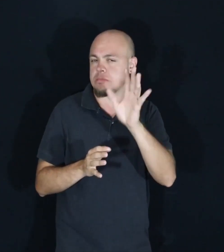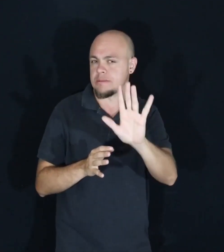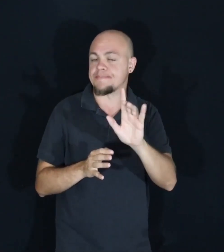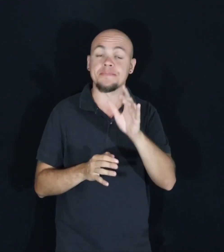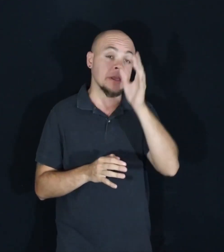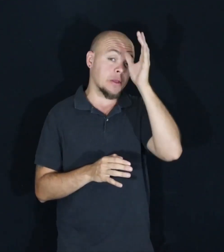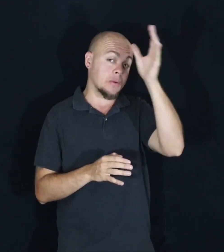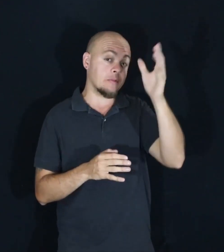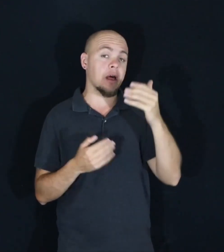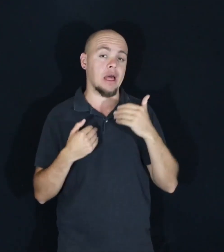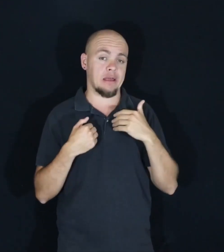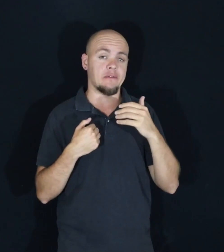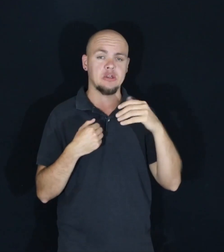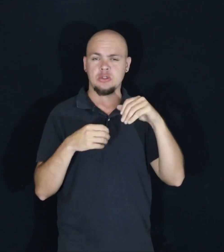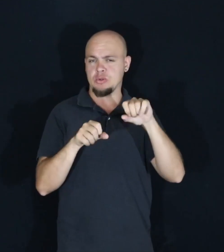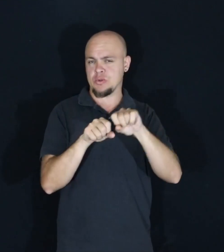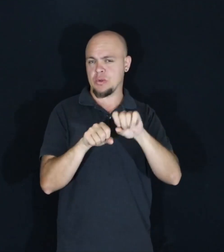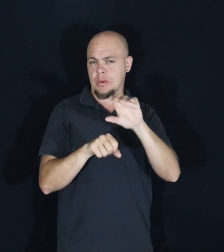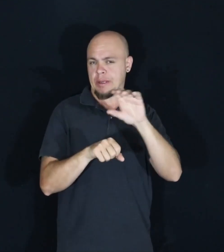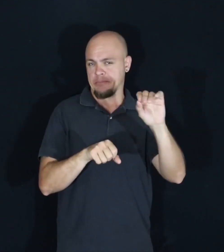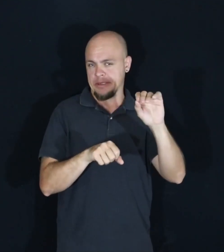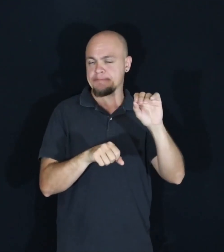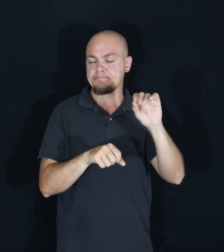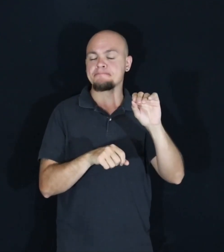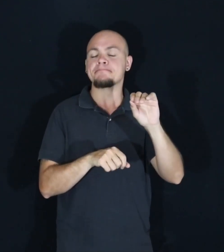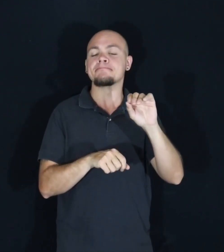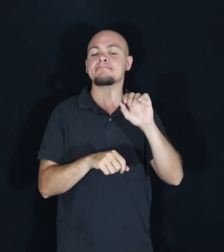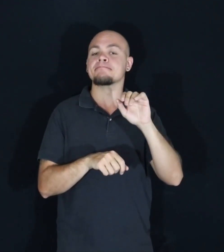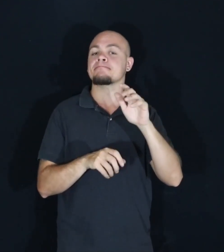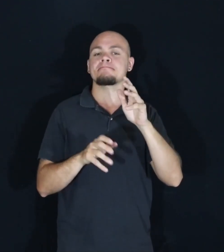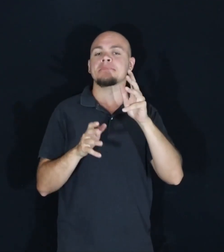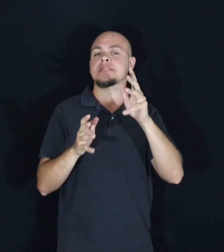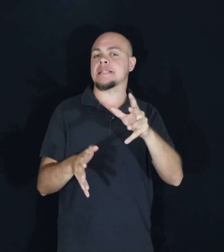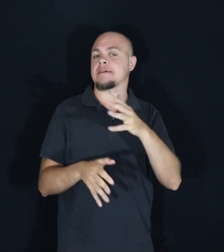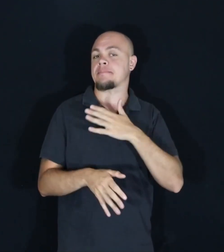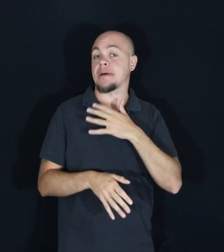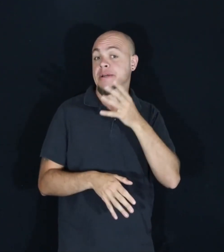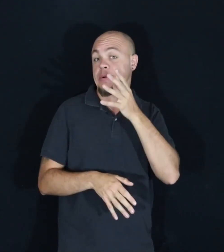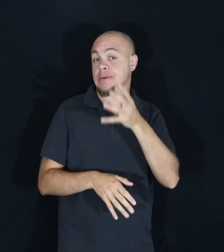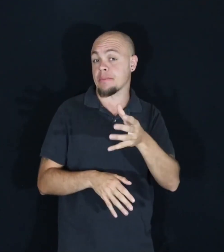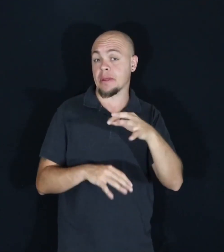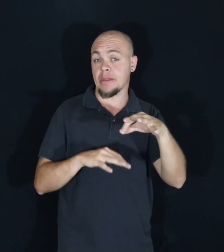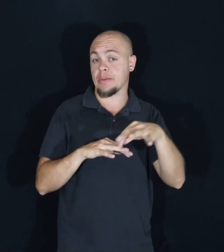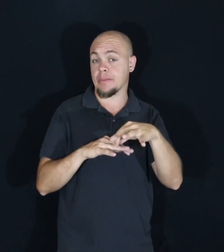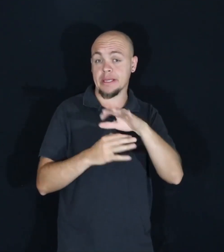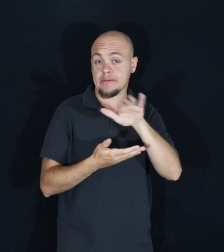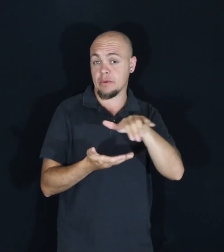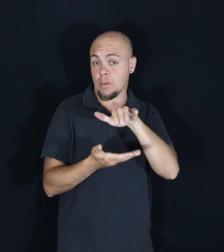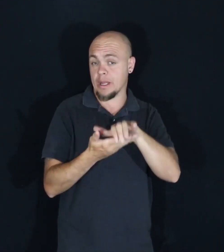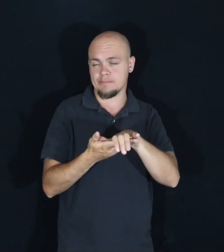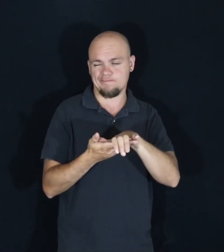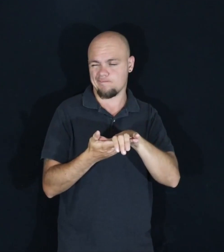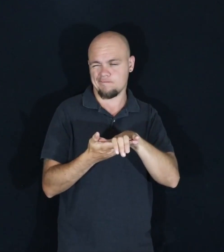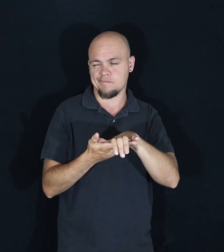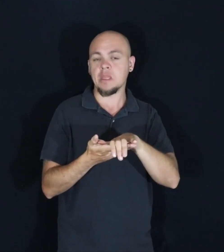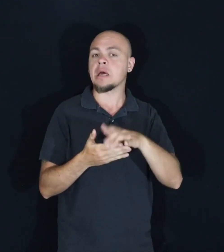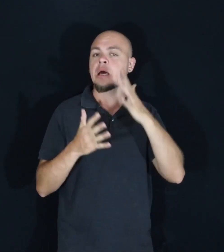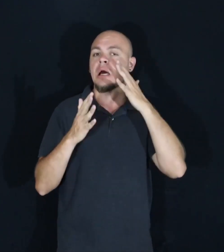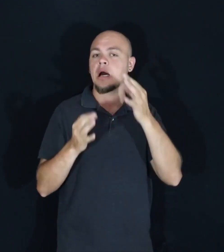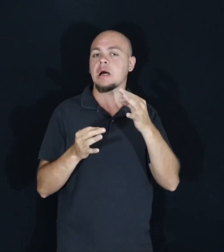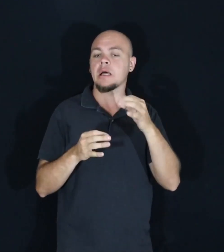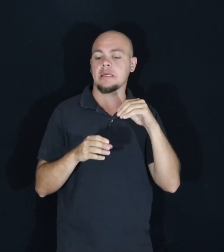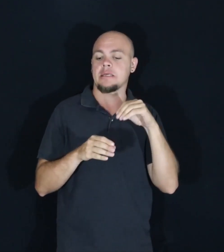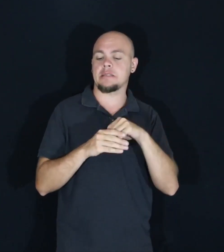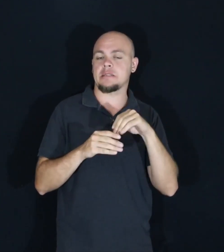owned a shoe company in Cuba and he did not want to leave my grandmother's wedding rings behind. So he took the rings and he